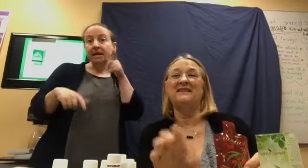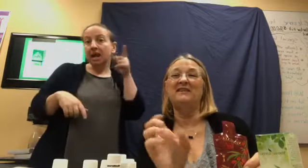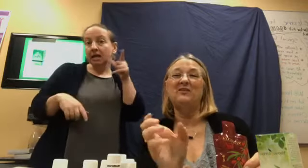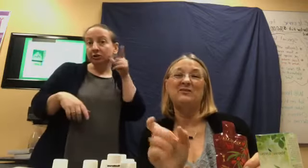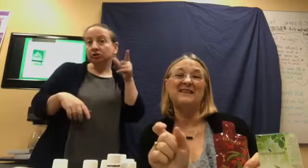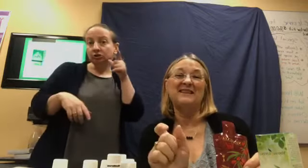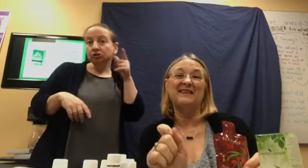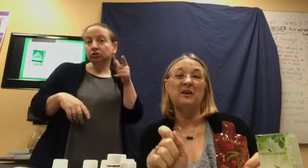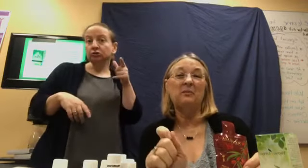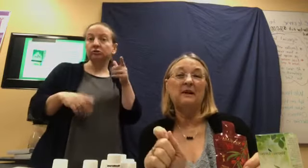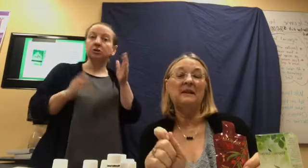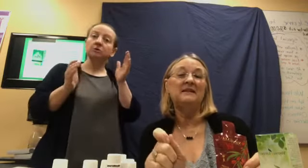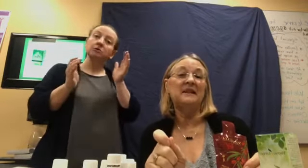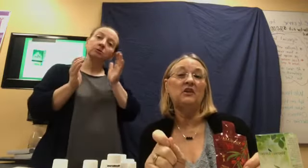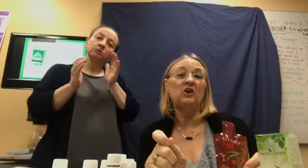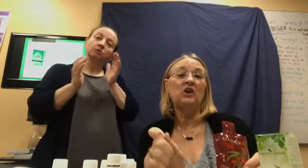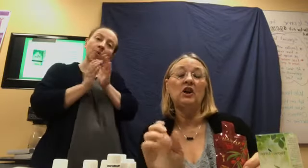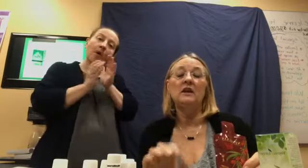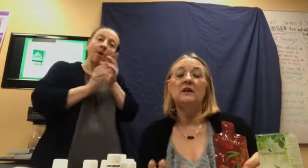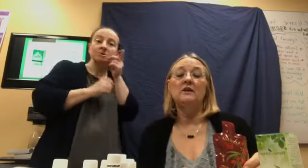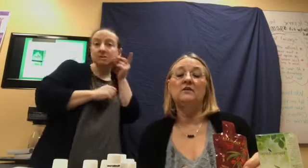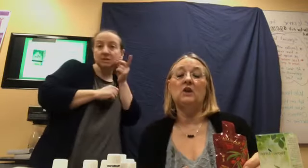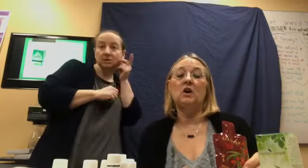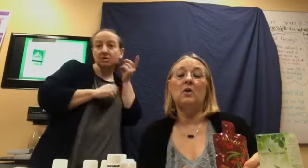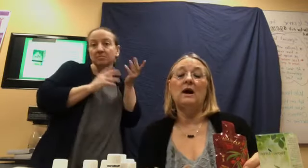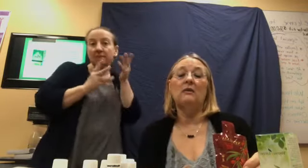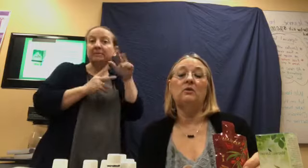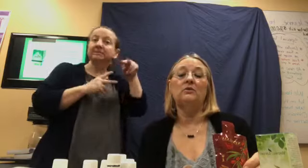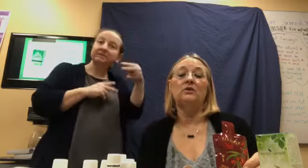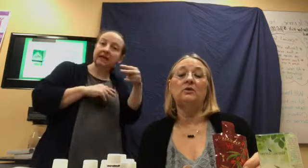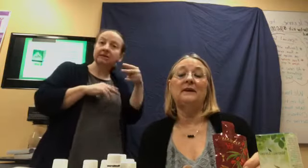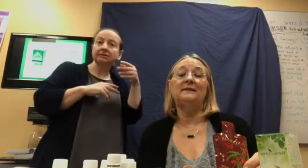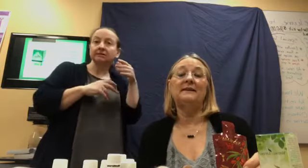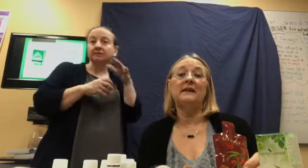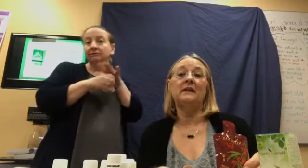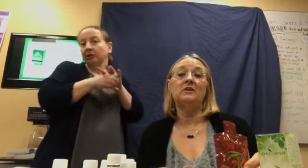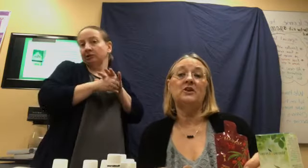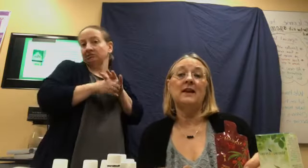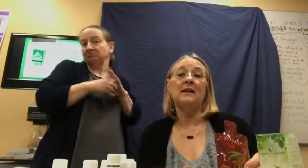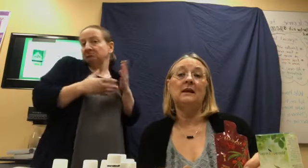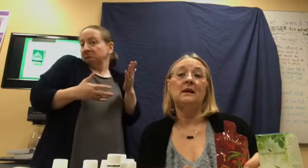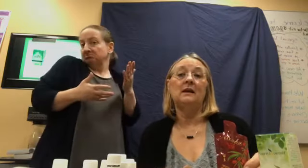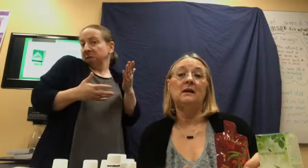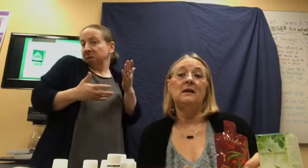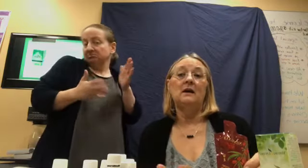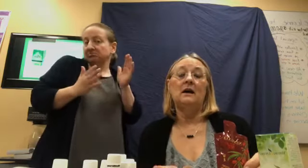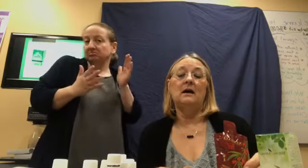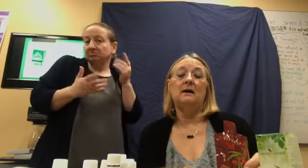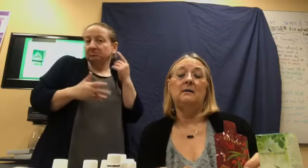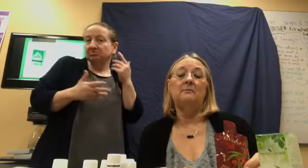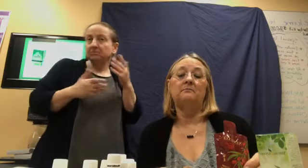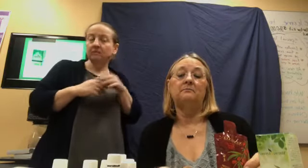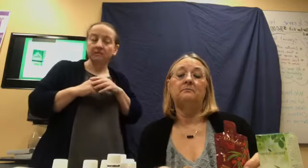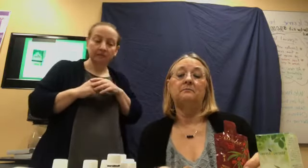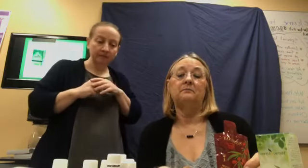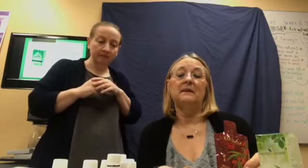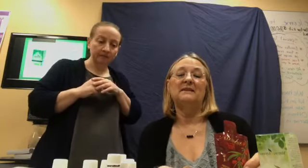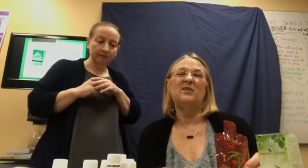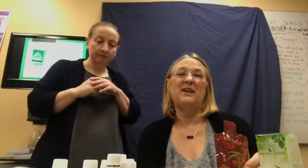you know, just a little bit at dinner. So, I will do a second shake, um, so that